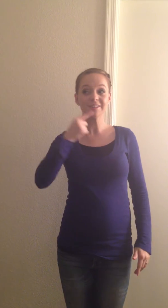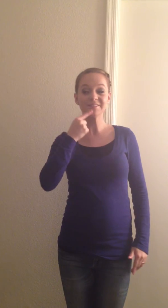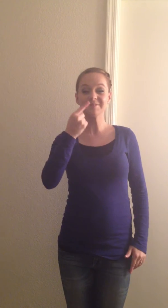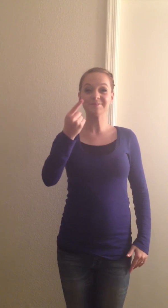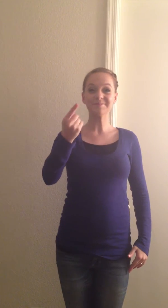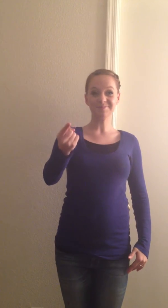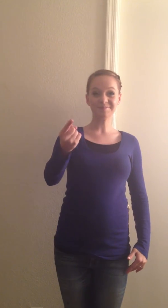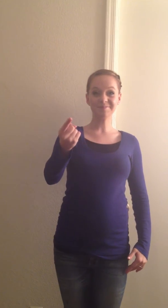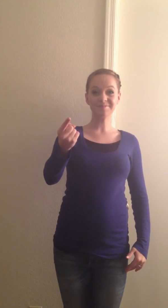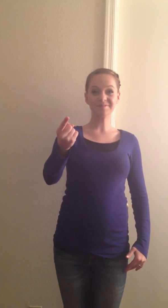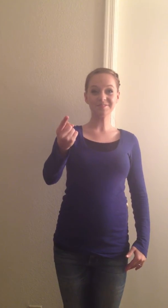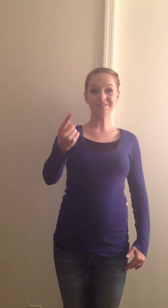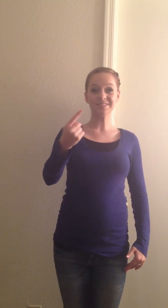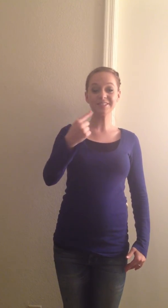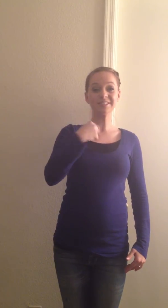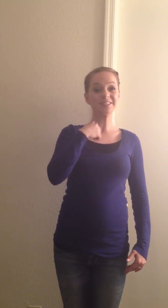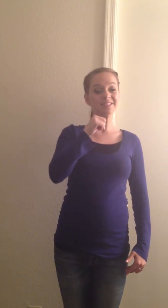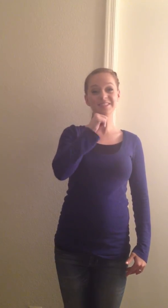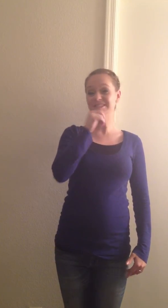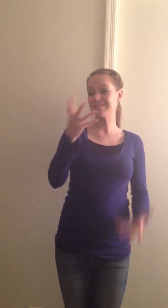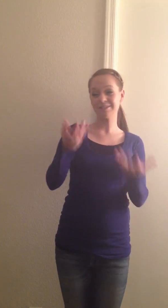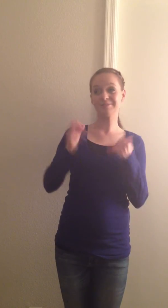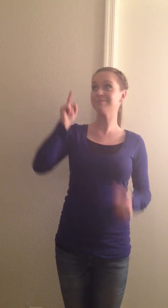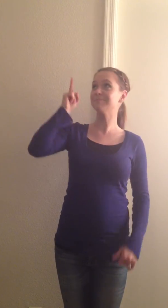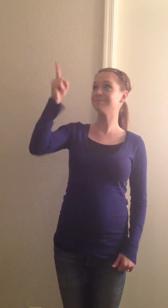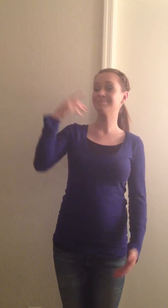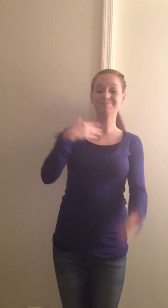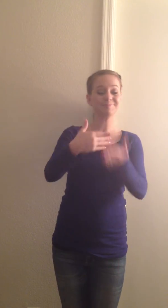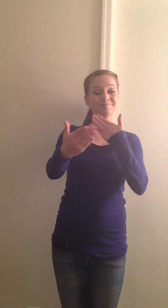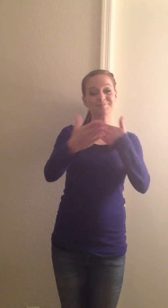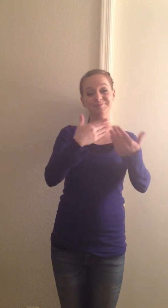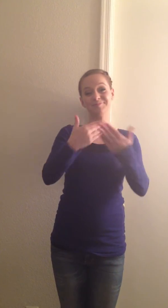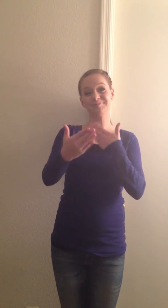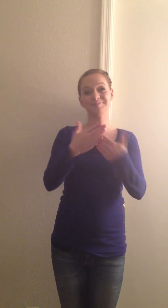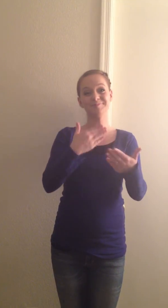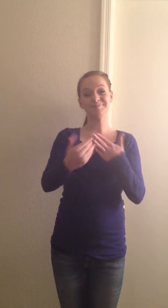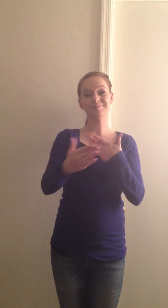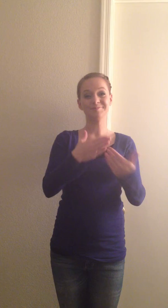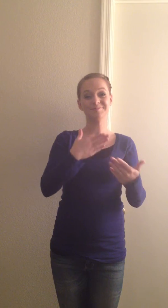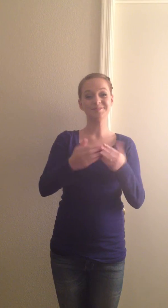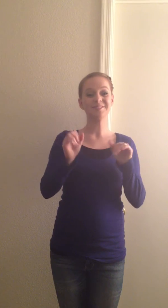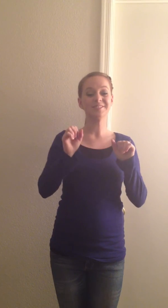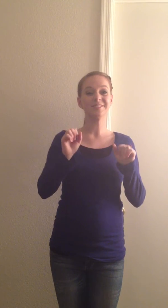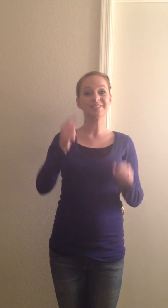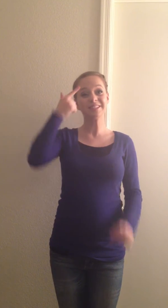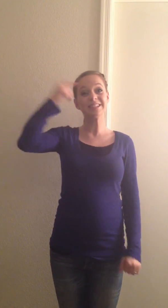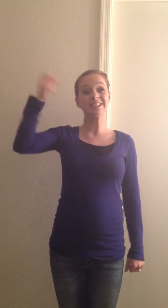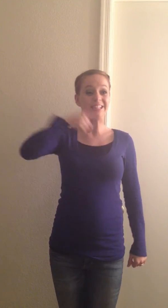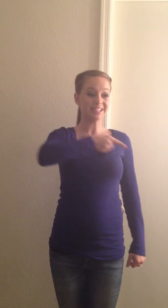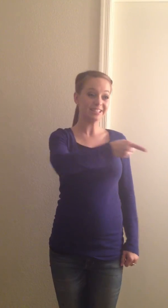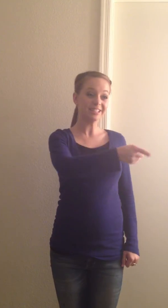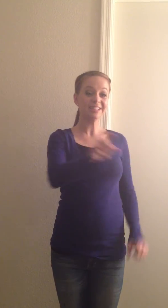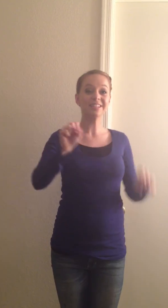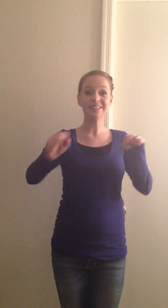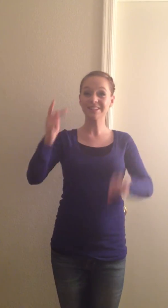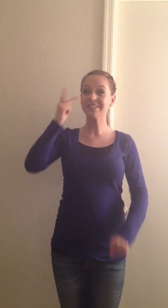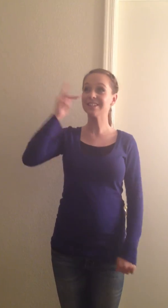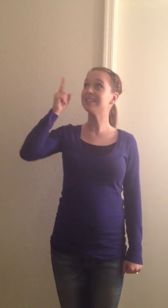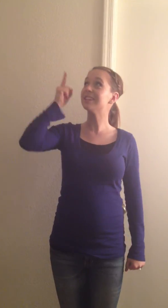say, I didn't want them anyway, cause anyone can see